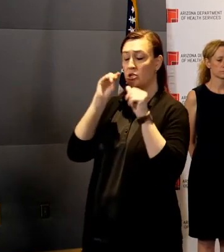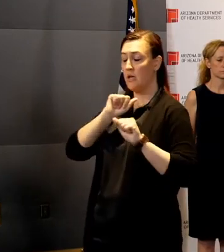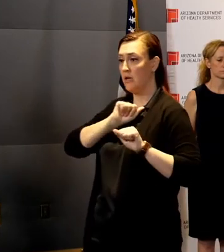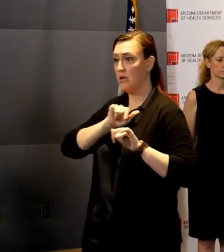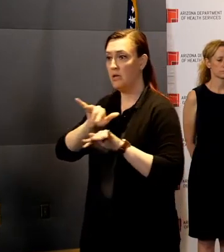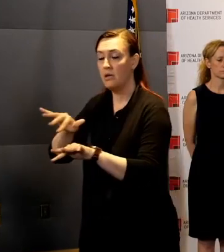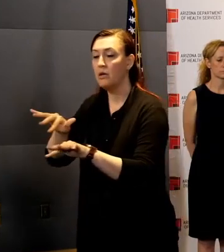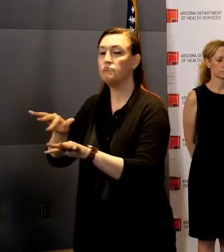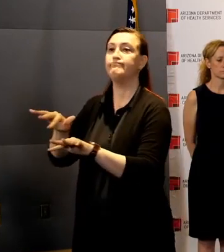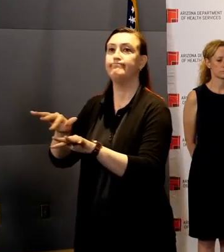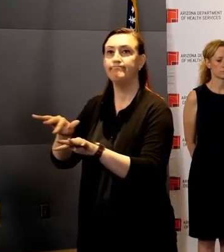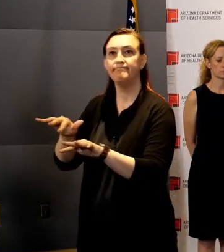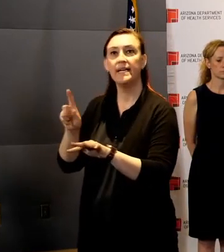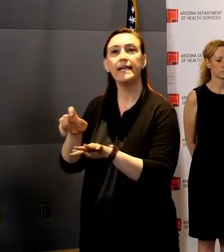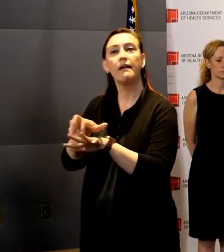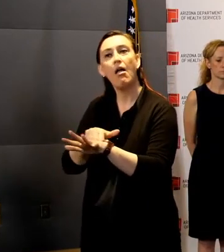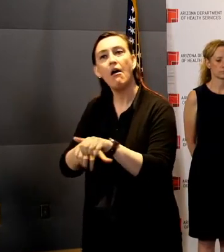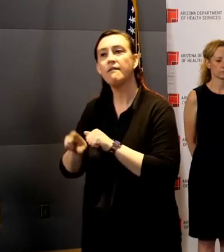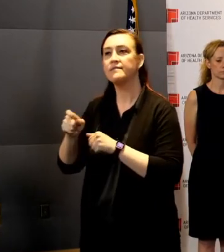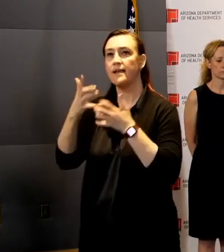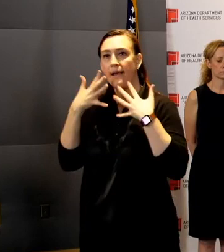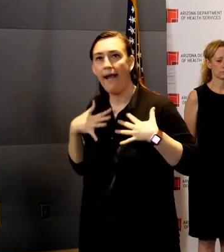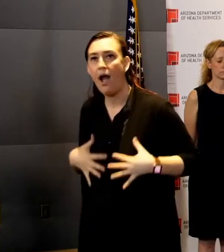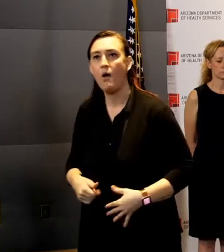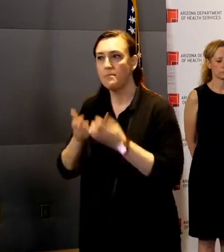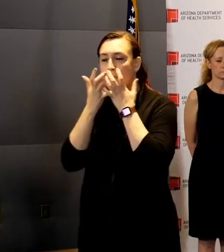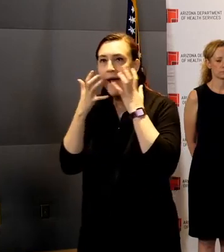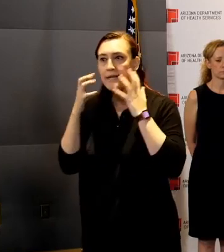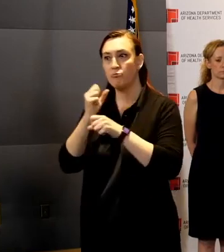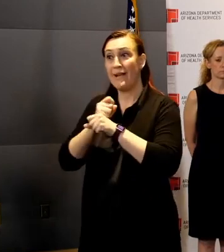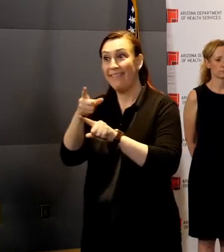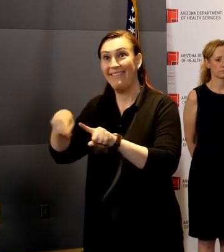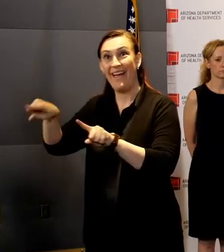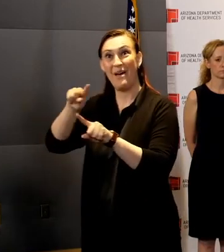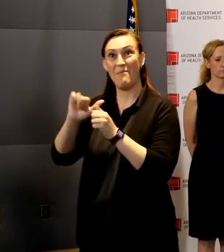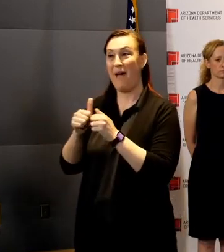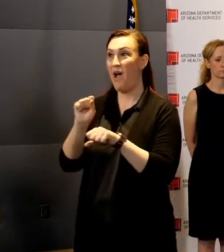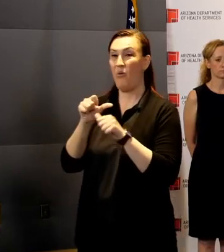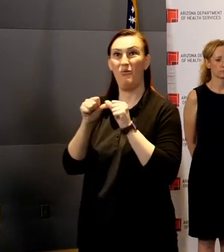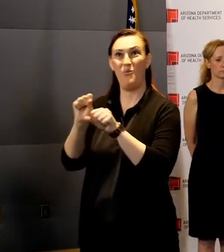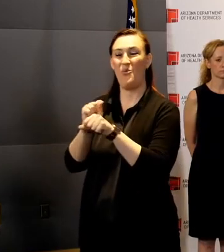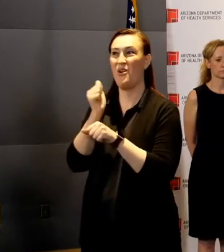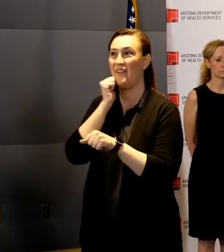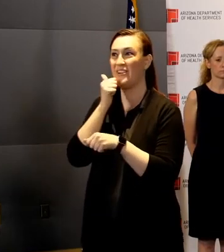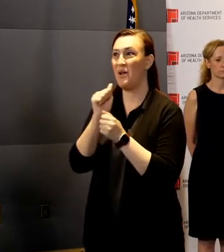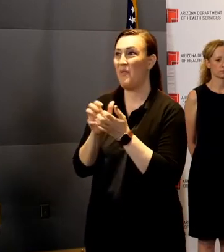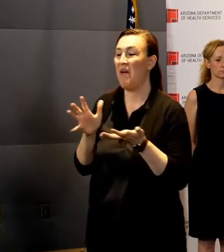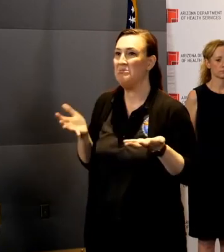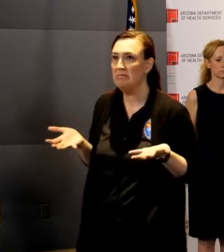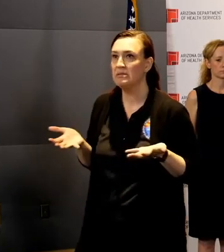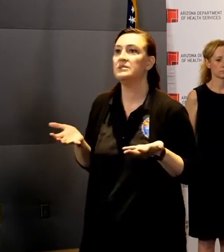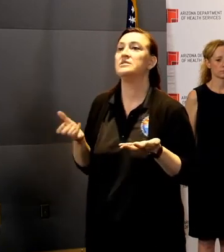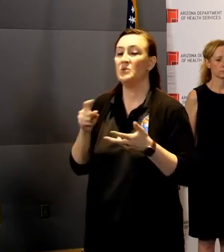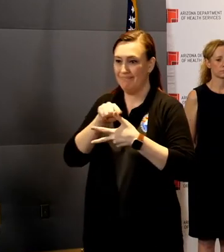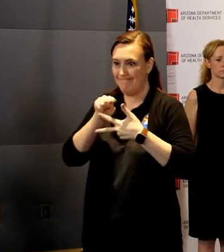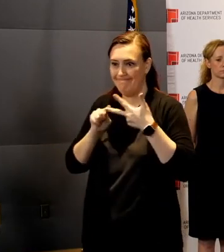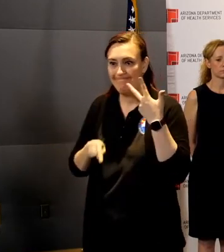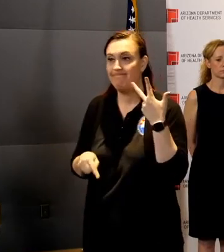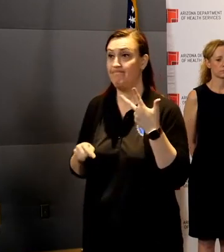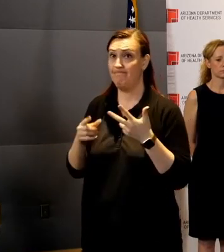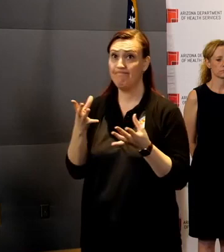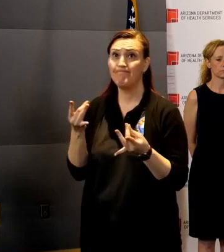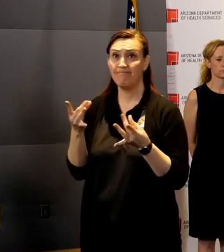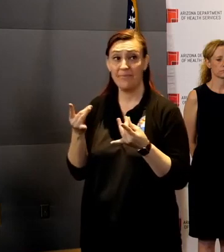gloves, the gowns, the masks, the PPE. And we care about the people that are being